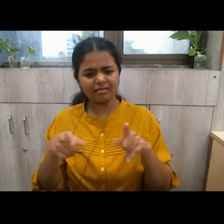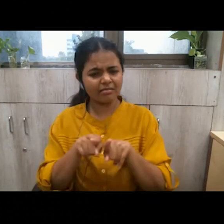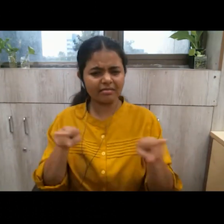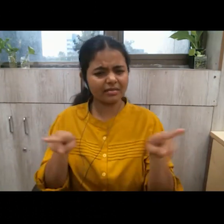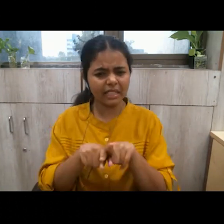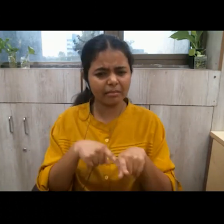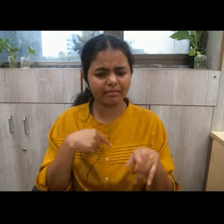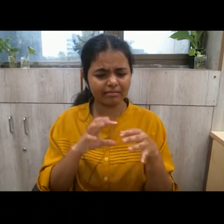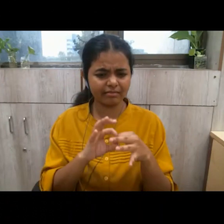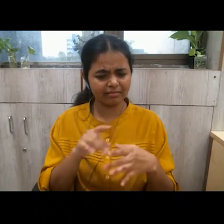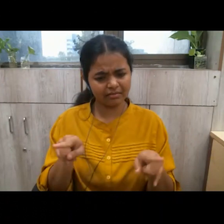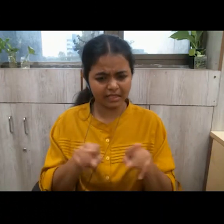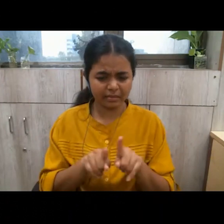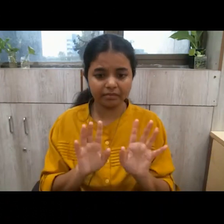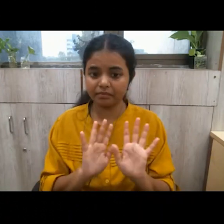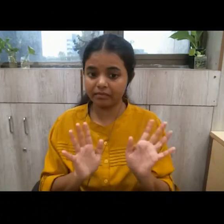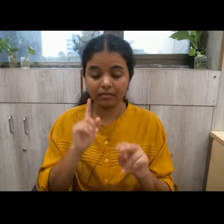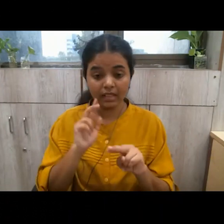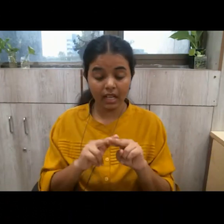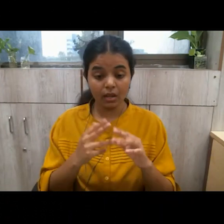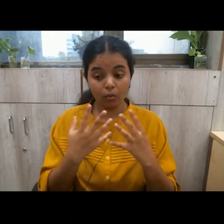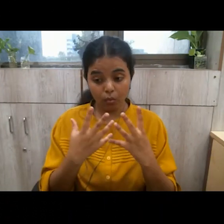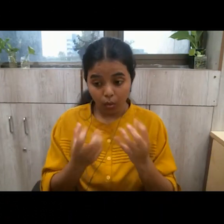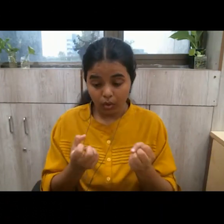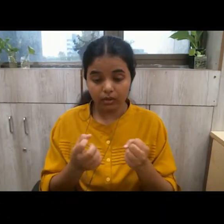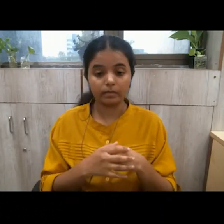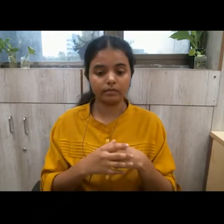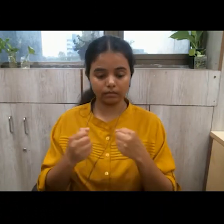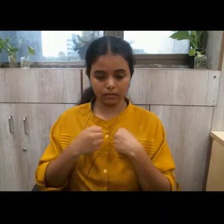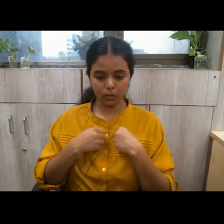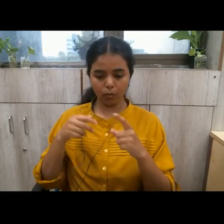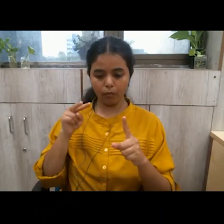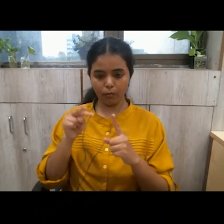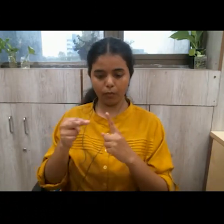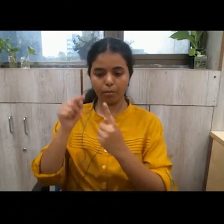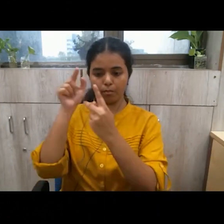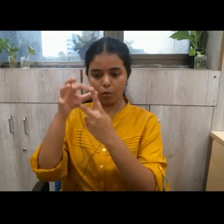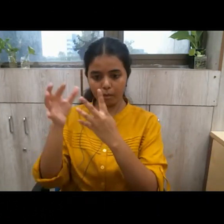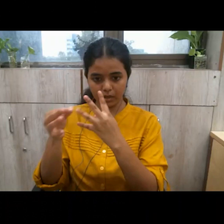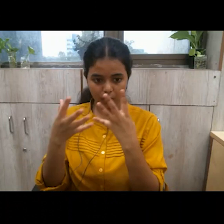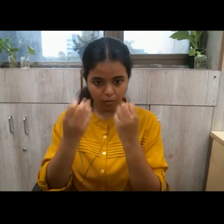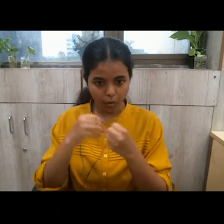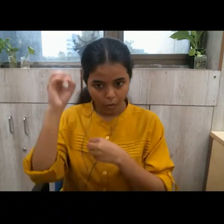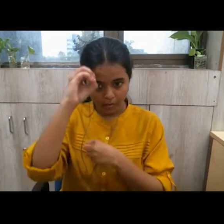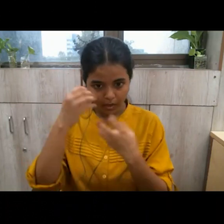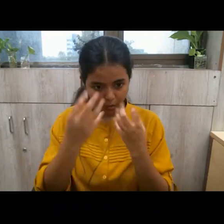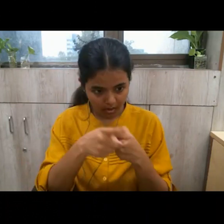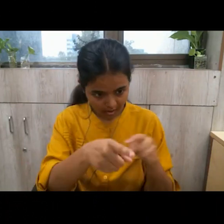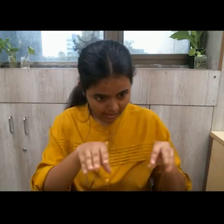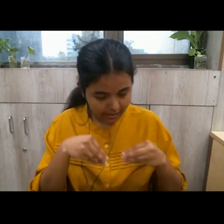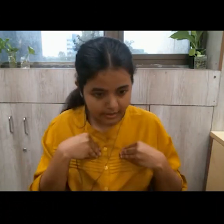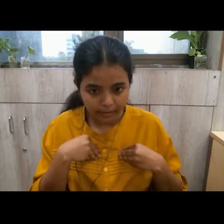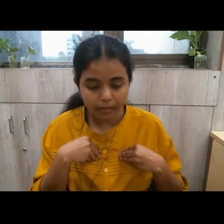we are the same so if we want anybody to accept our opinion our viewpoint if that